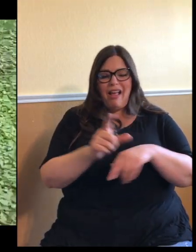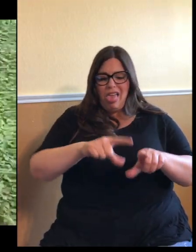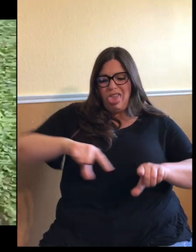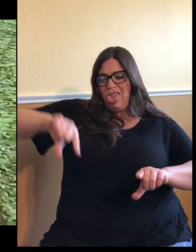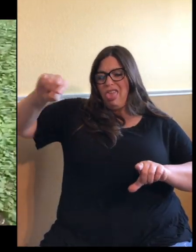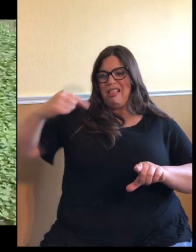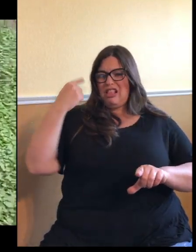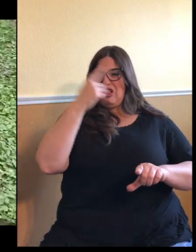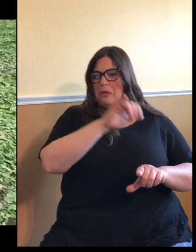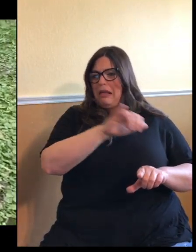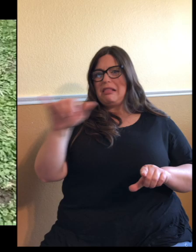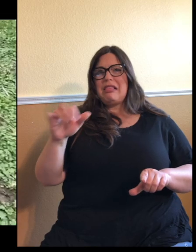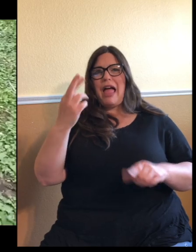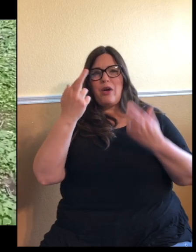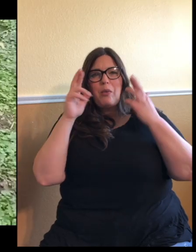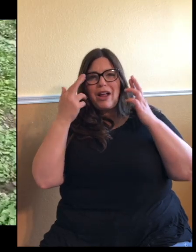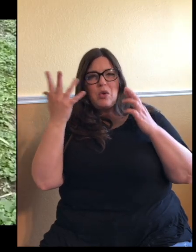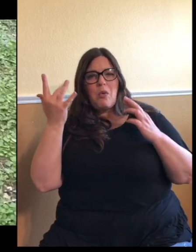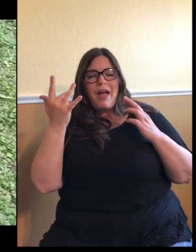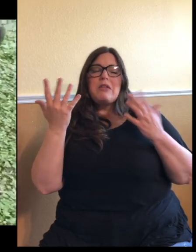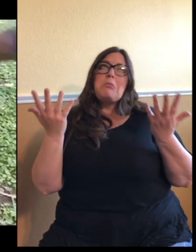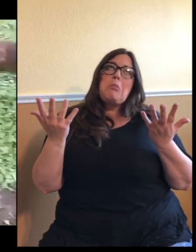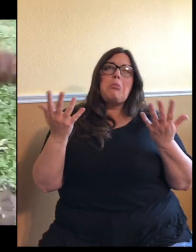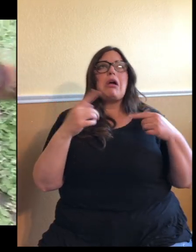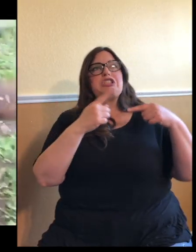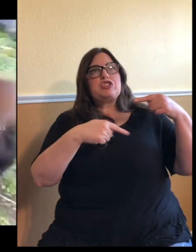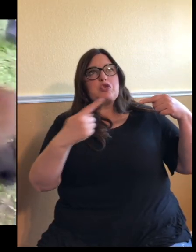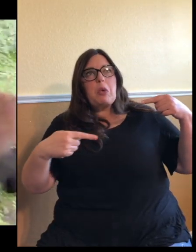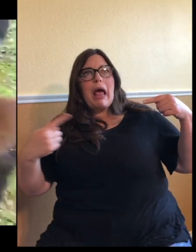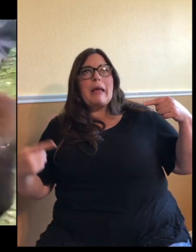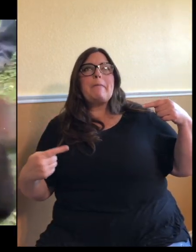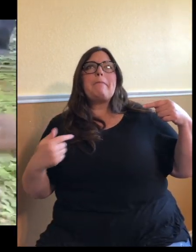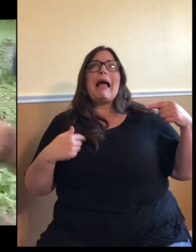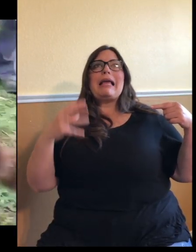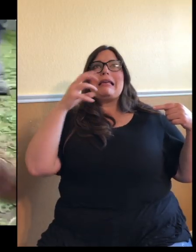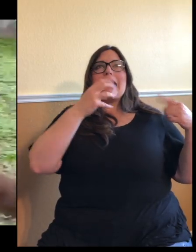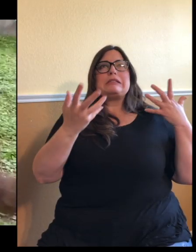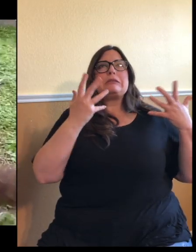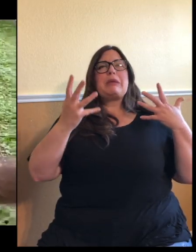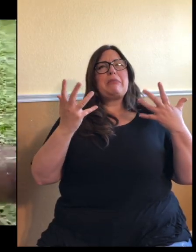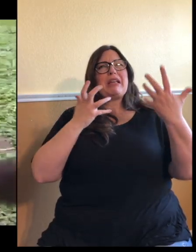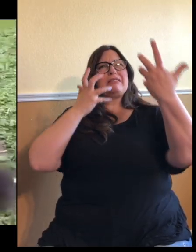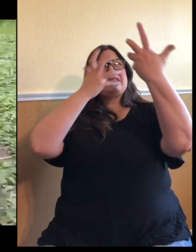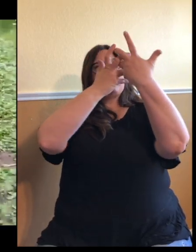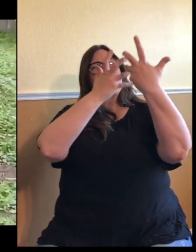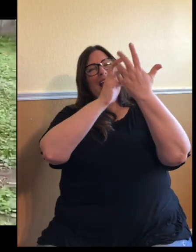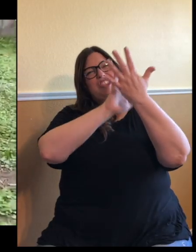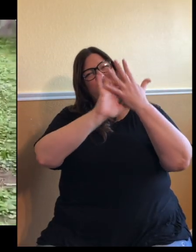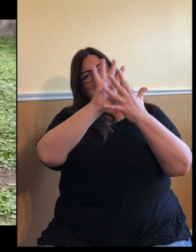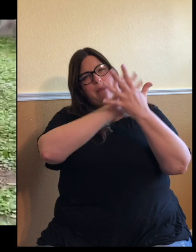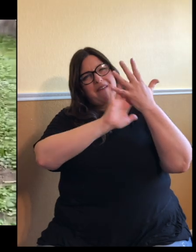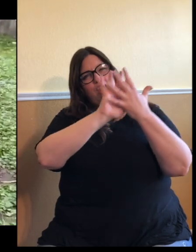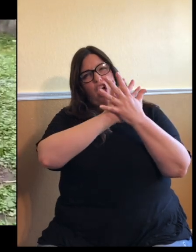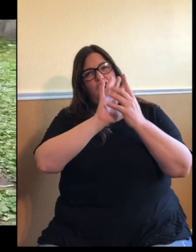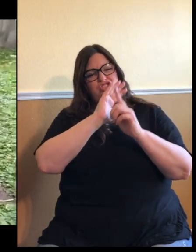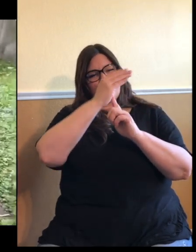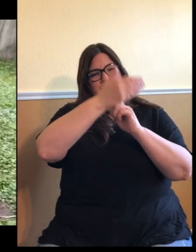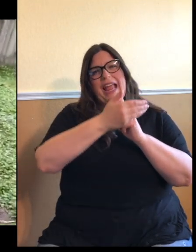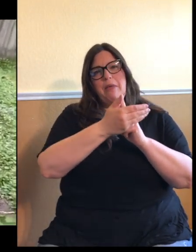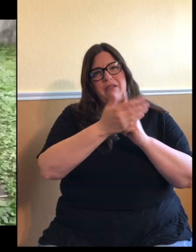You know, striping, I assume it helps with camouflage. I'm not sure why the striping is, if it, I assume it has to be camouflage when they're up